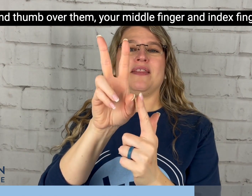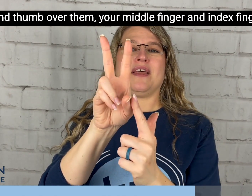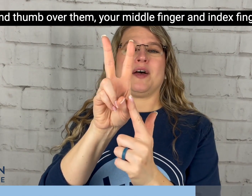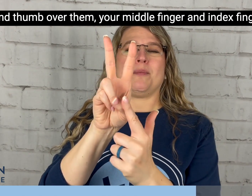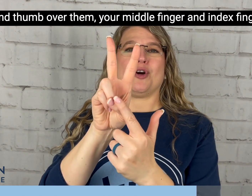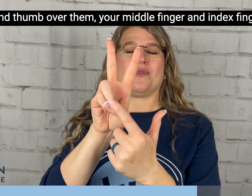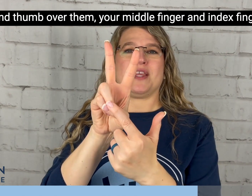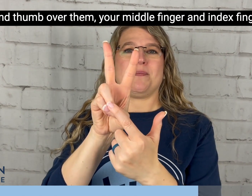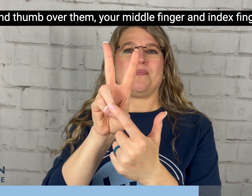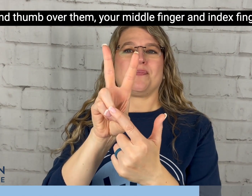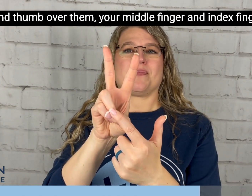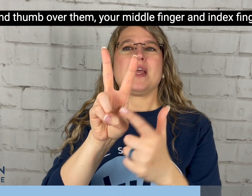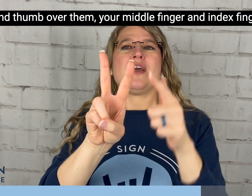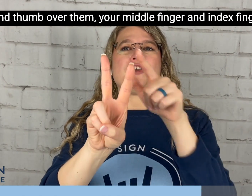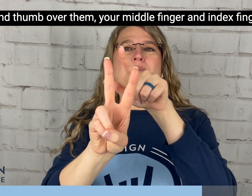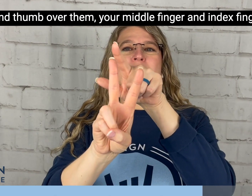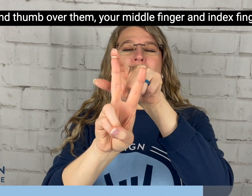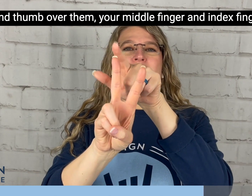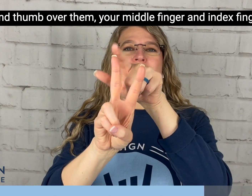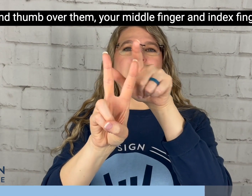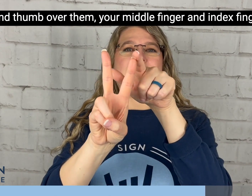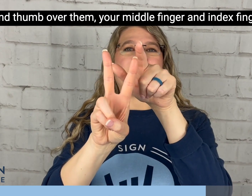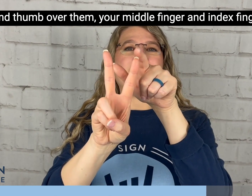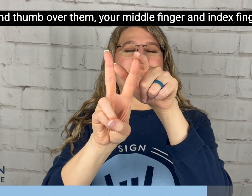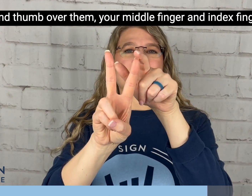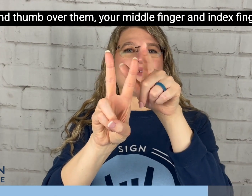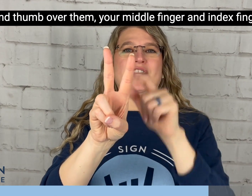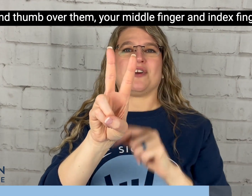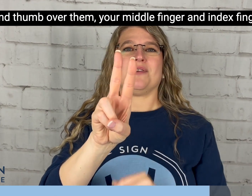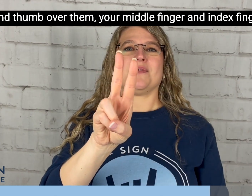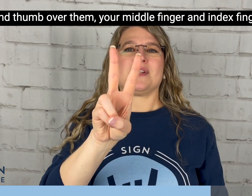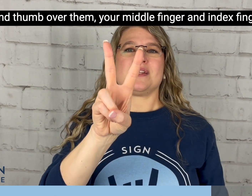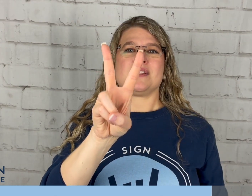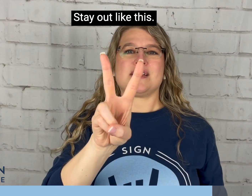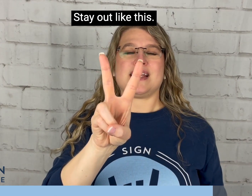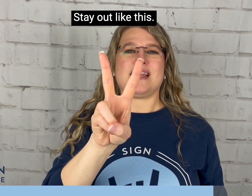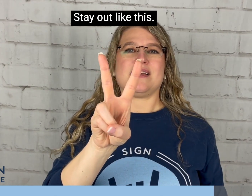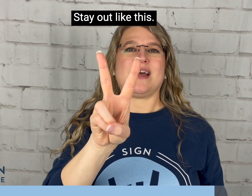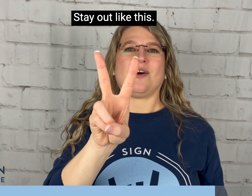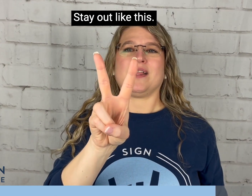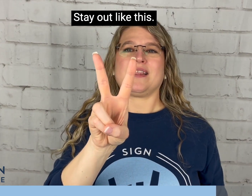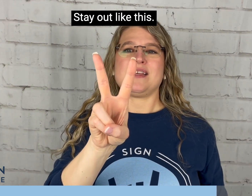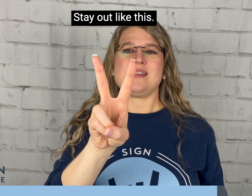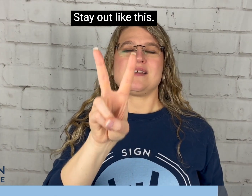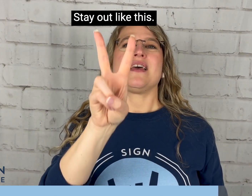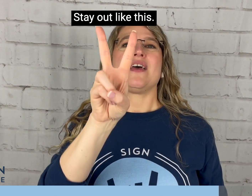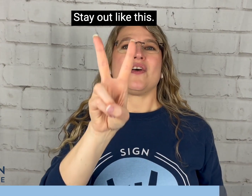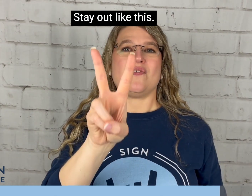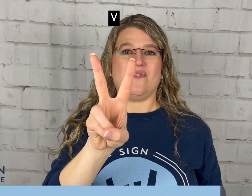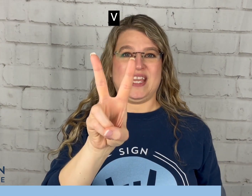thumb over them. Your middle finger and index finger stay out like this. V.